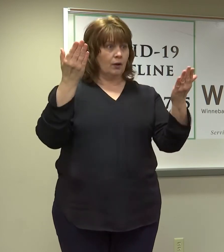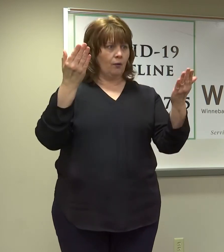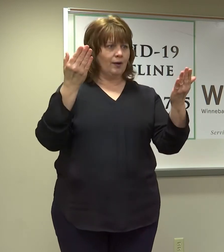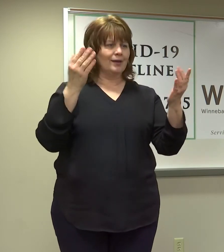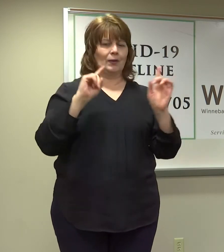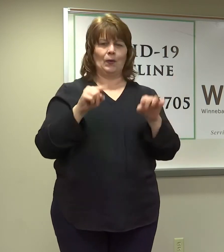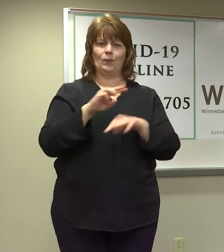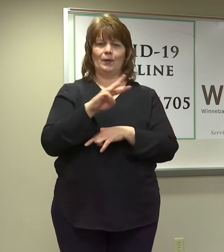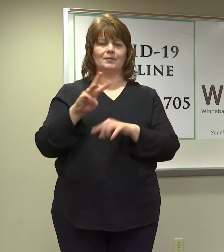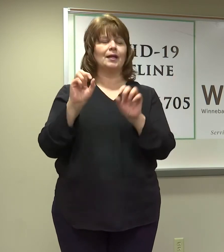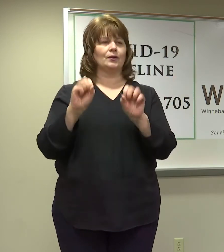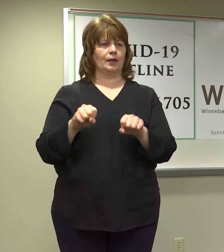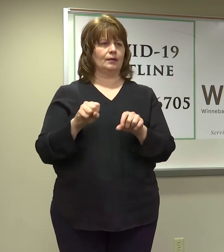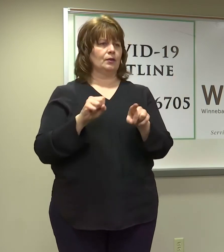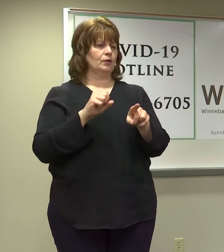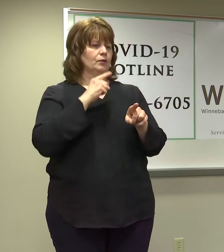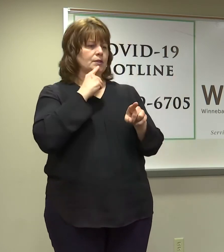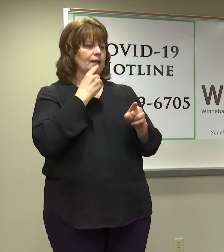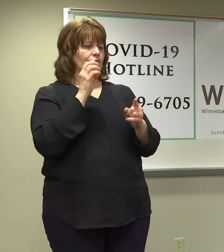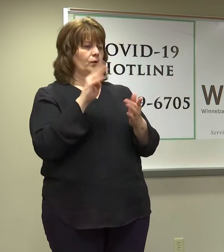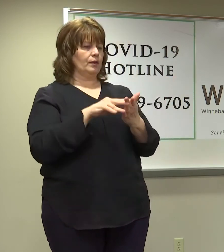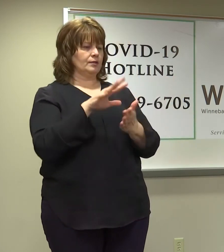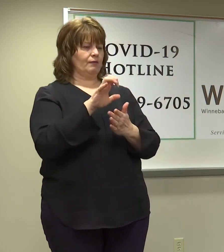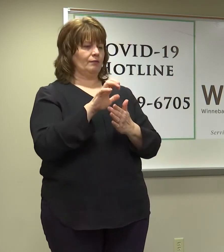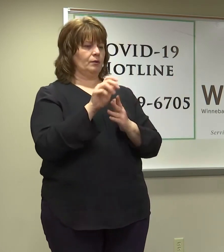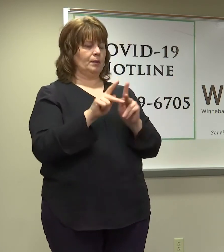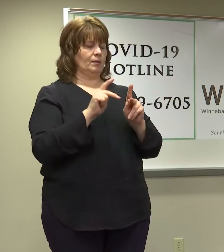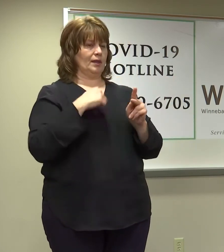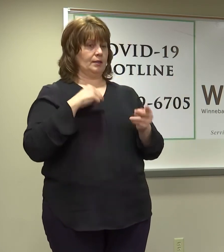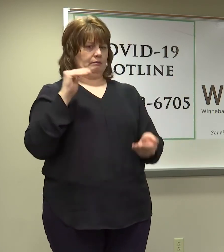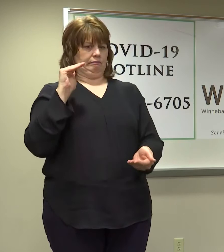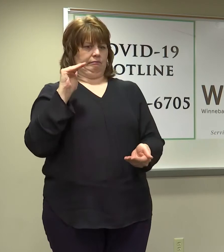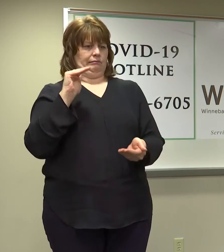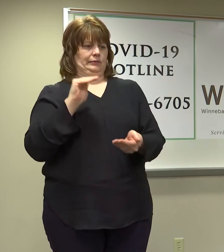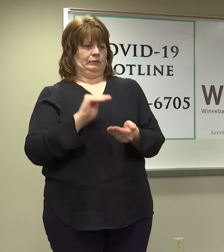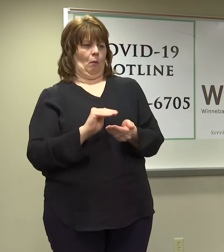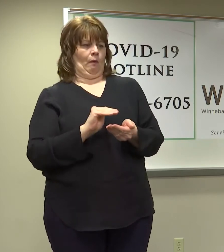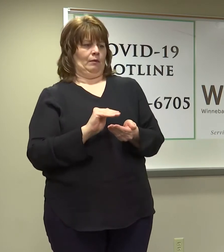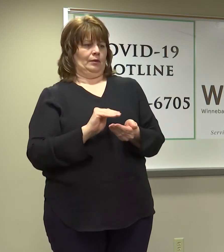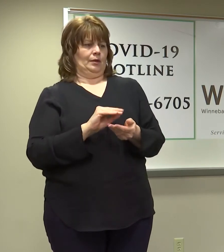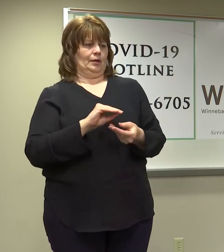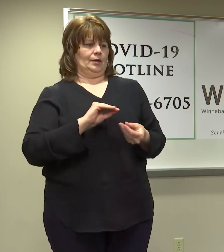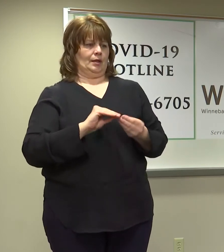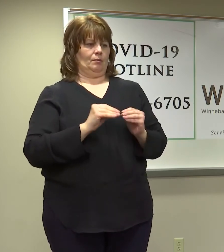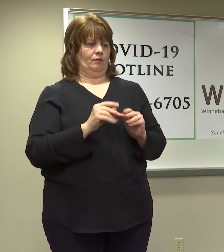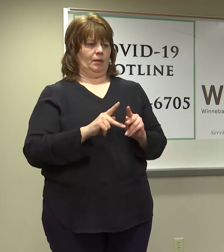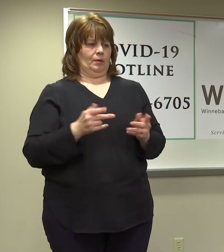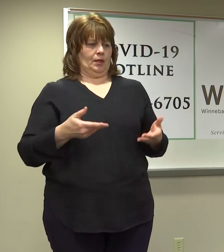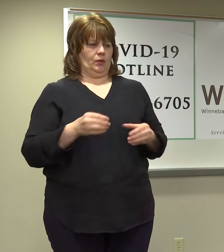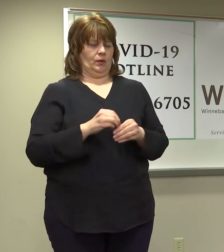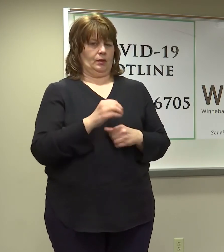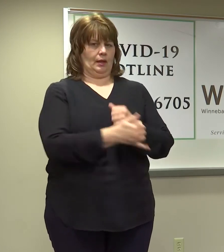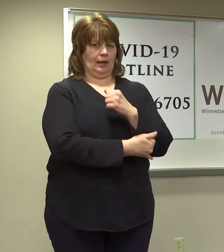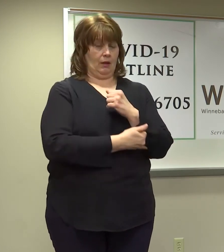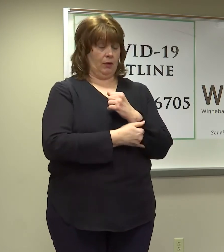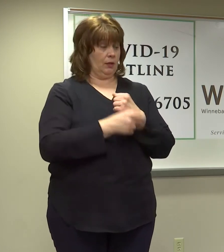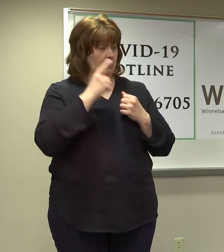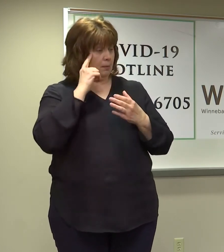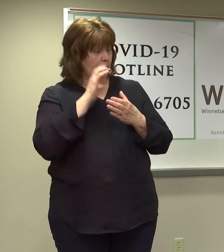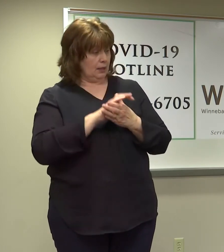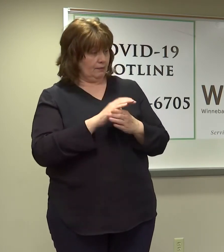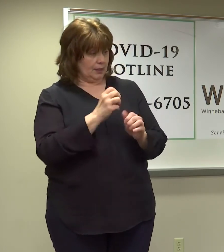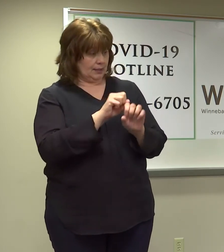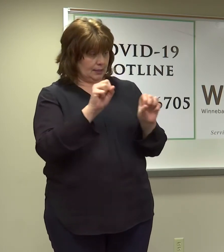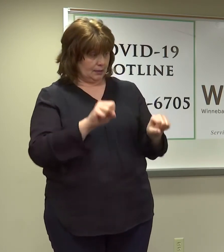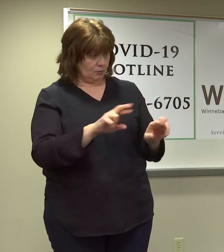issues for everyone. You said 4,500. That's a real minute amount of the population, obviously, here in Winnebago County. Do you guys believe that you have the system in